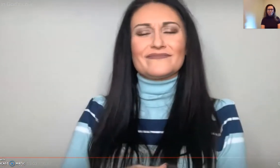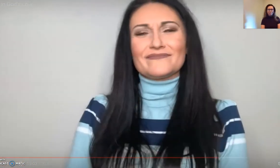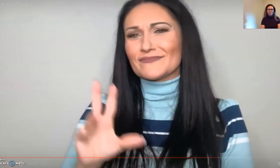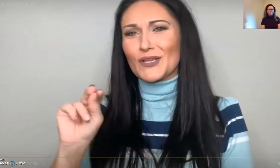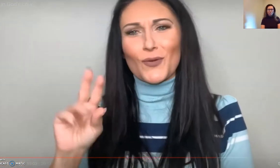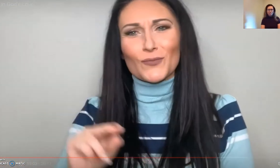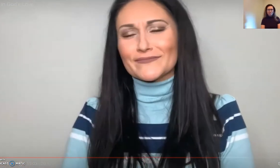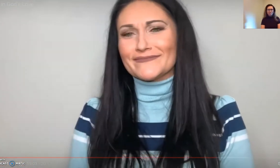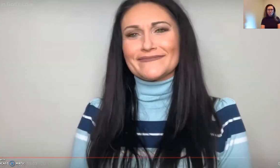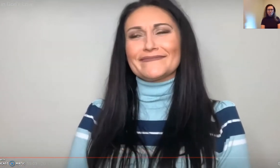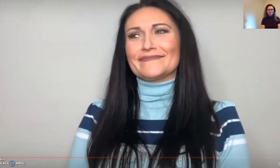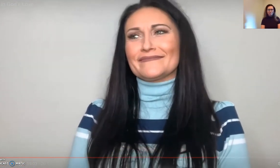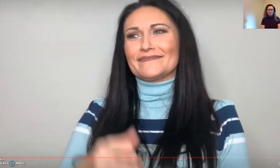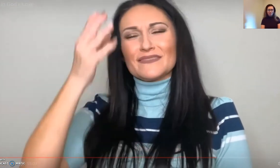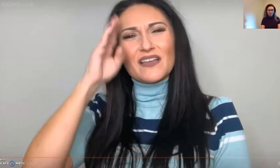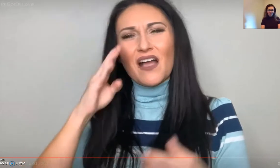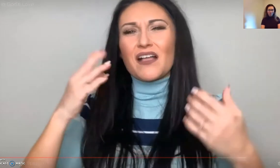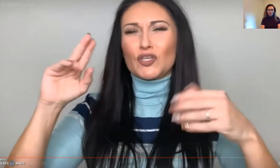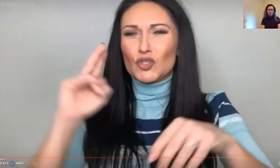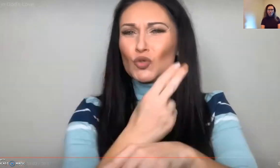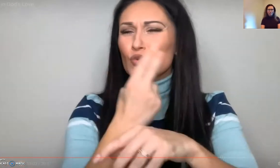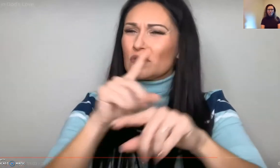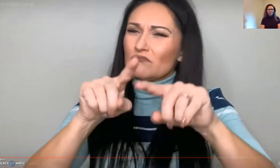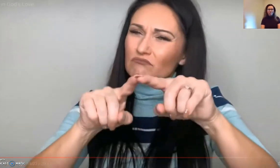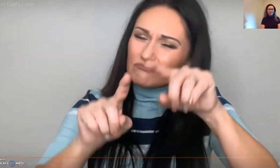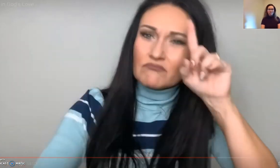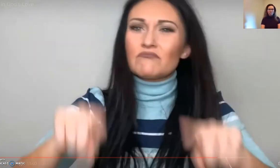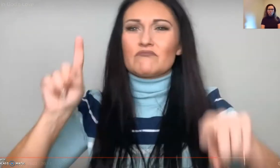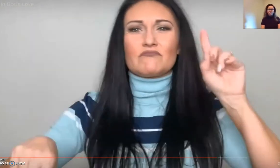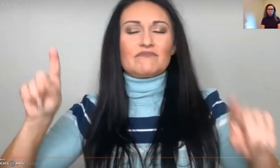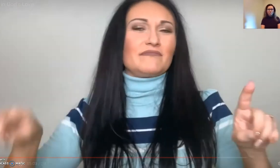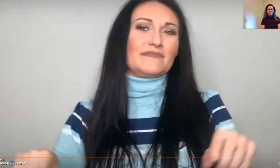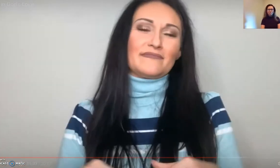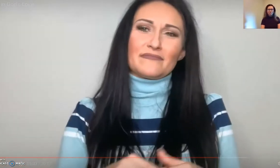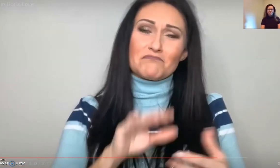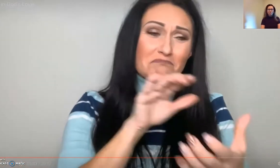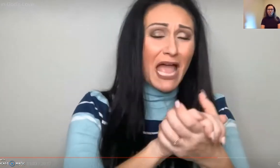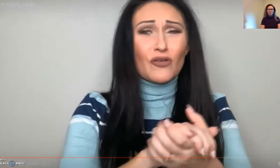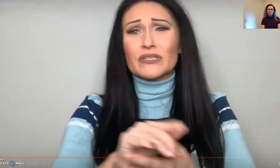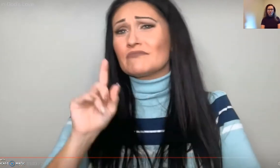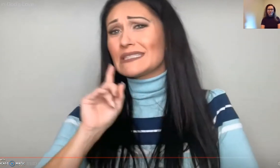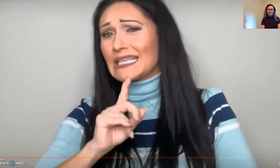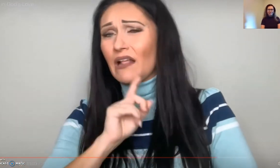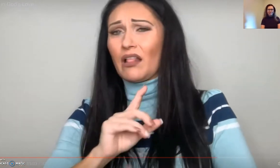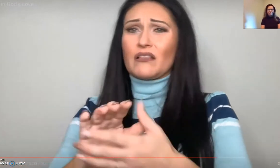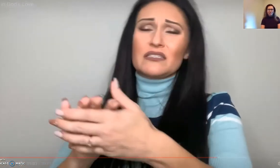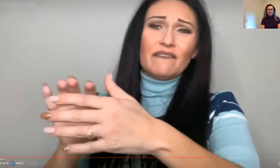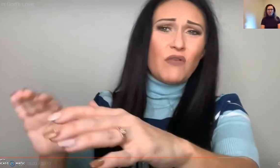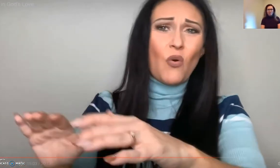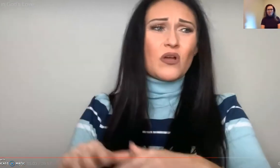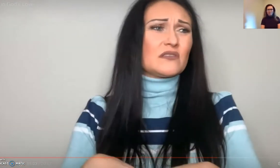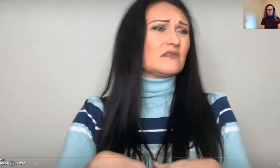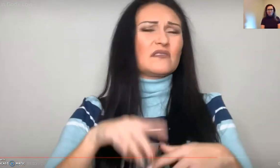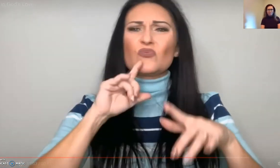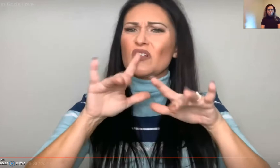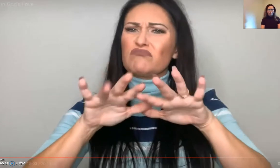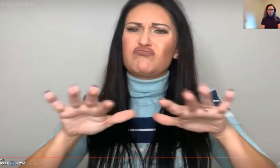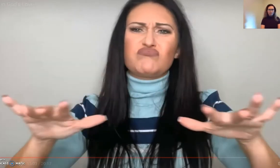a misunderstanding. No. God uses our varieties of marriage